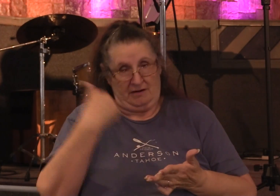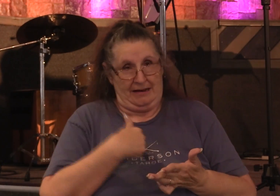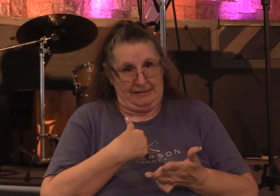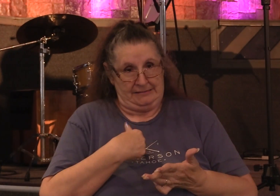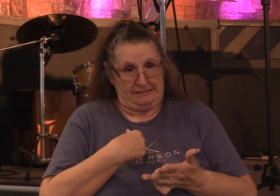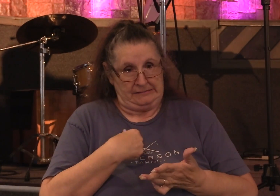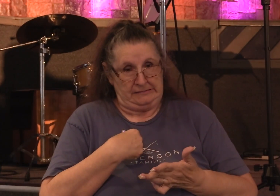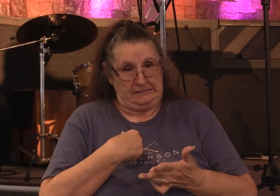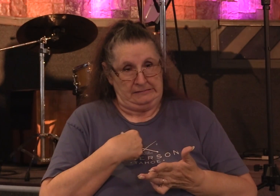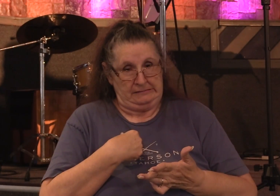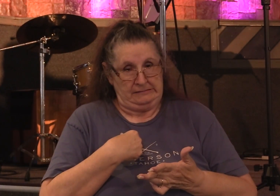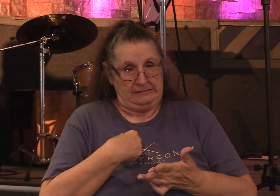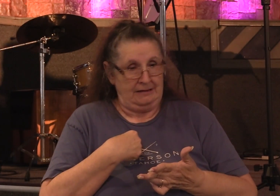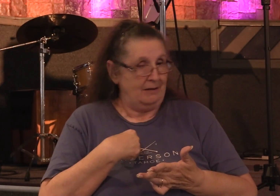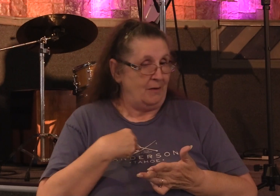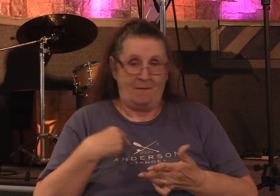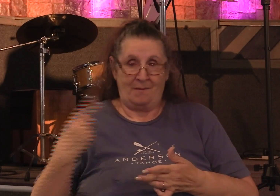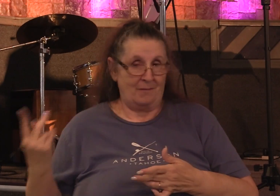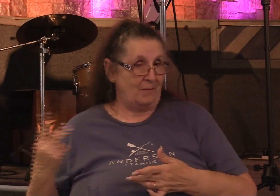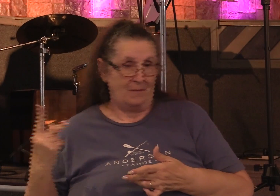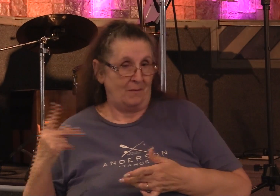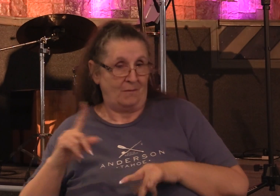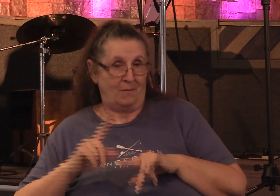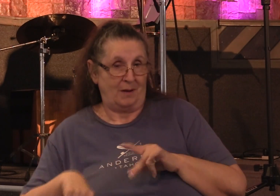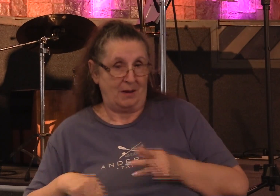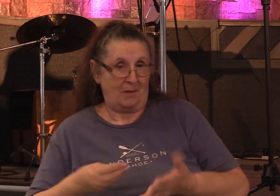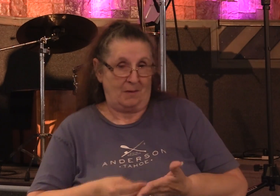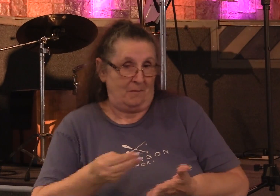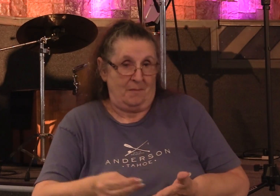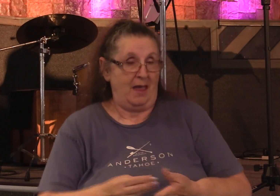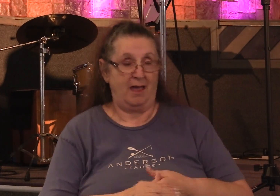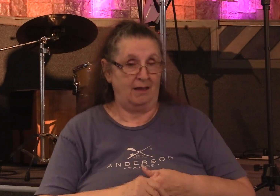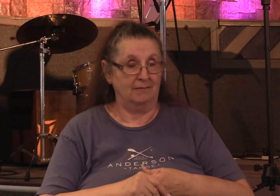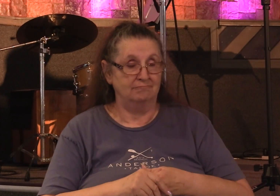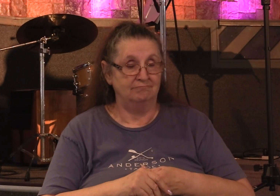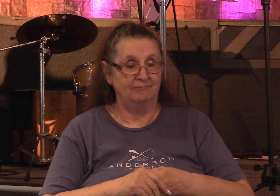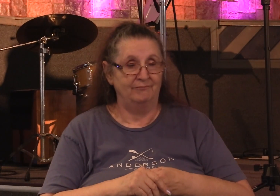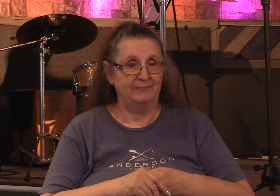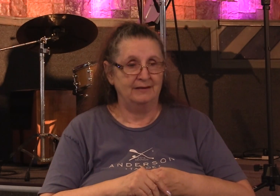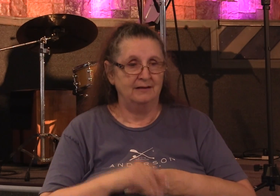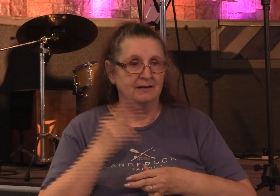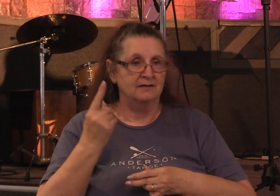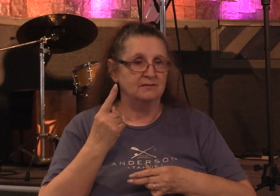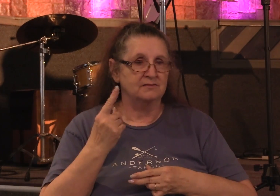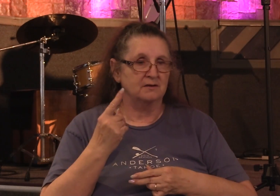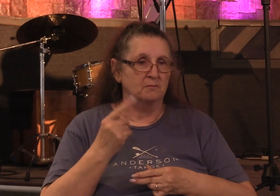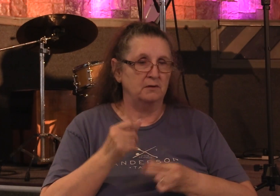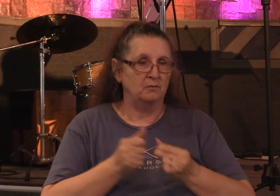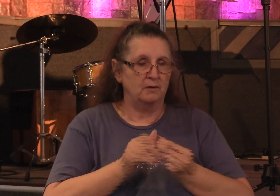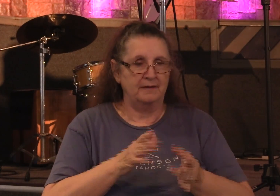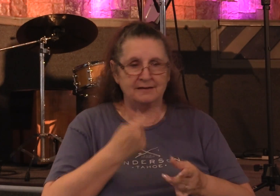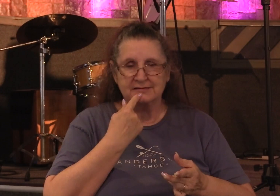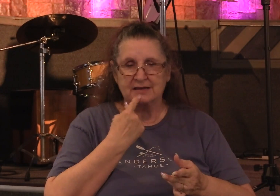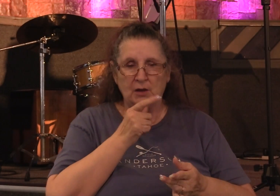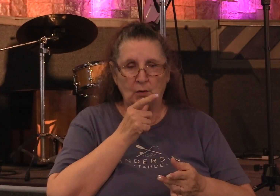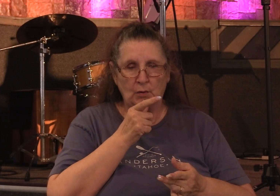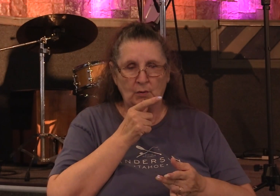Well, my wife and I couldn't afford it at the time. But someone anonymously put an envelope in one of the agape